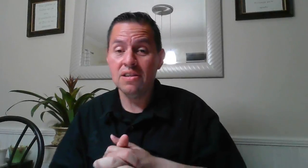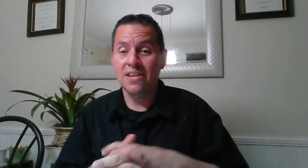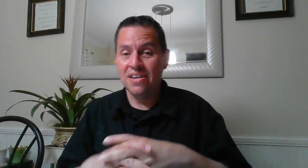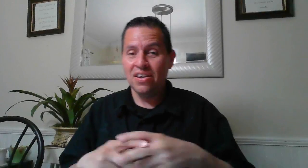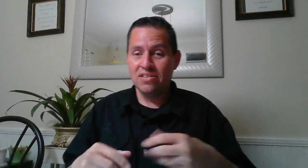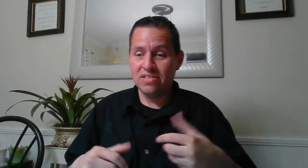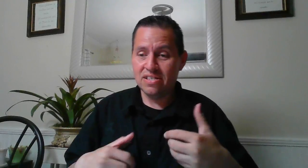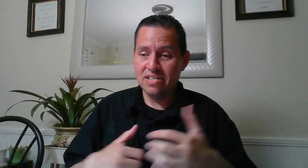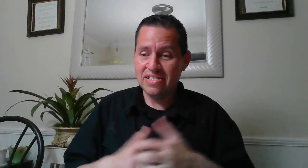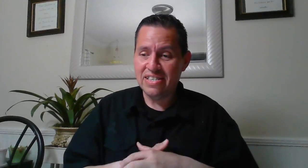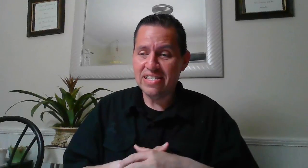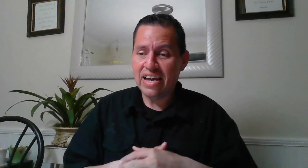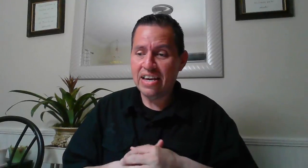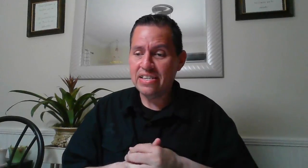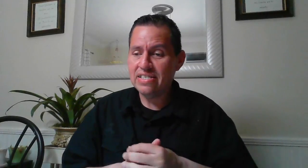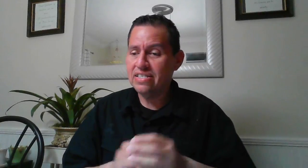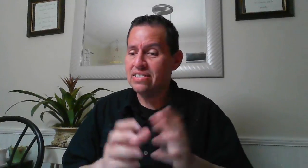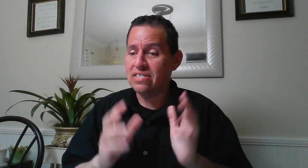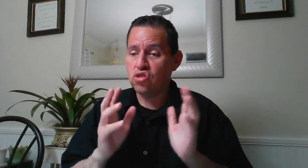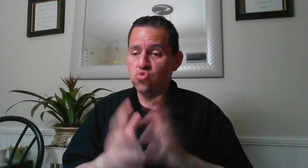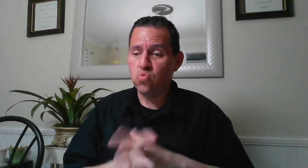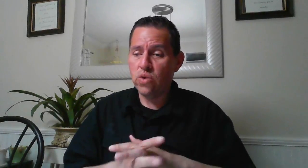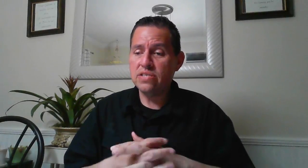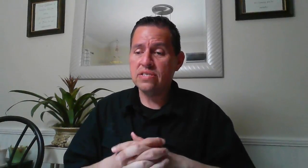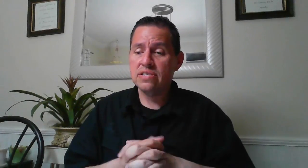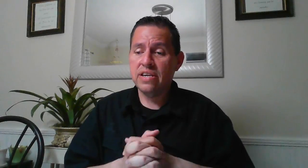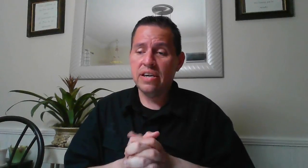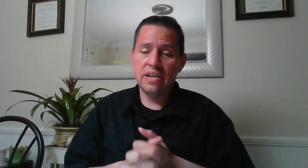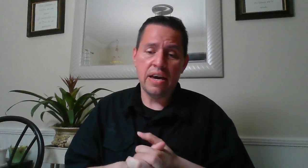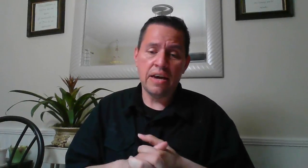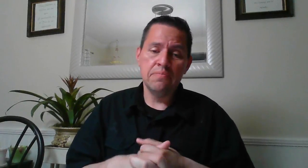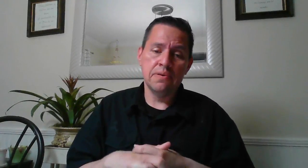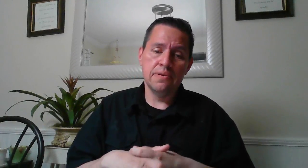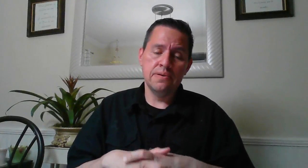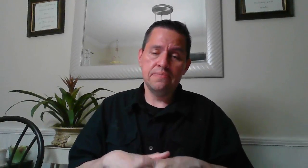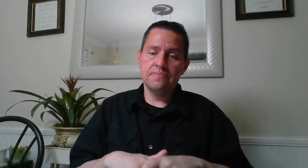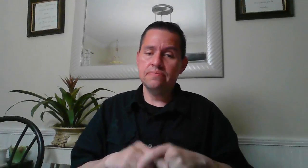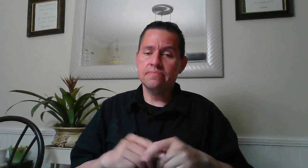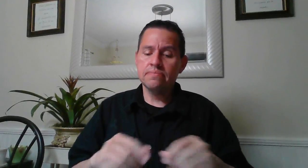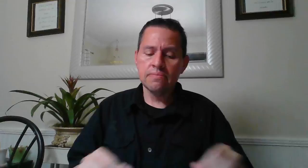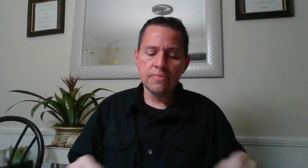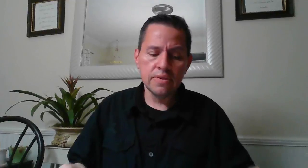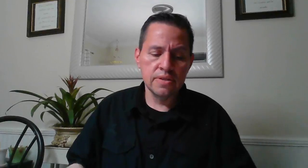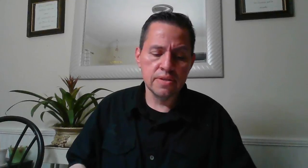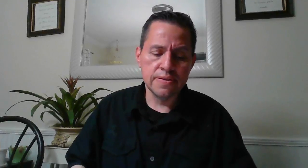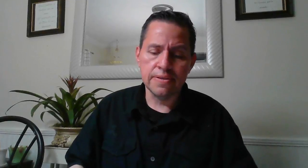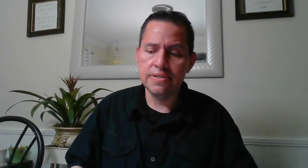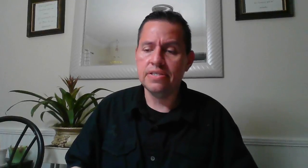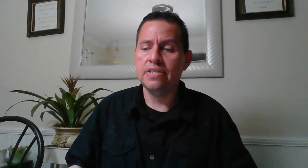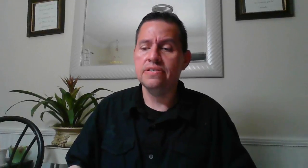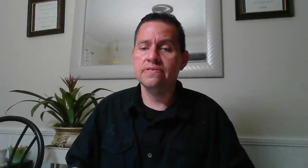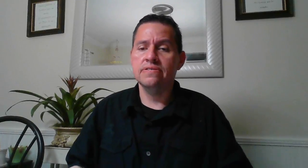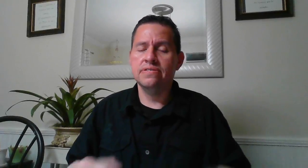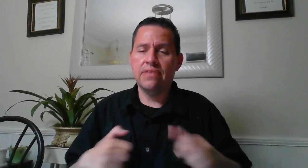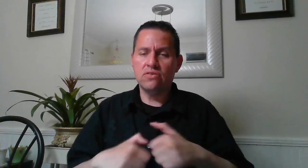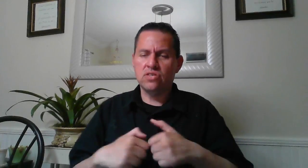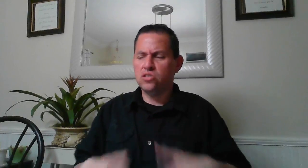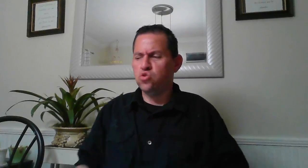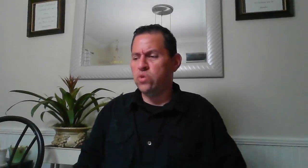on this night this is wednesday april the 13th 2022